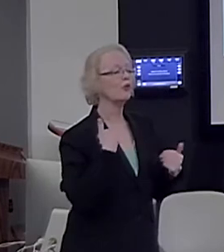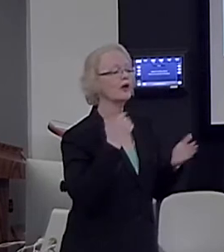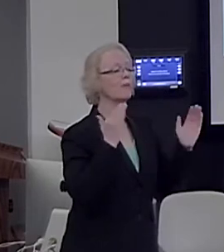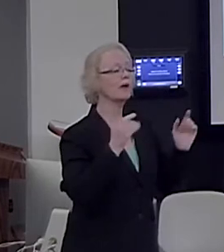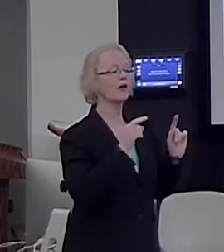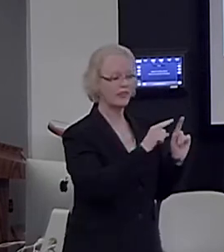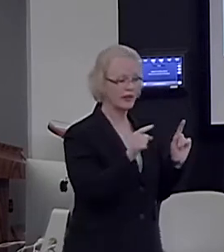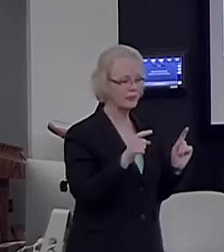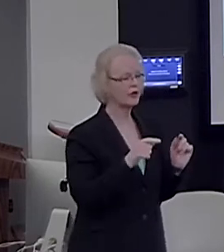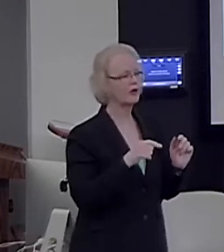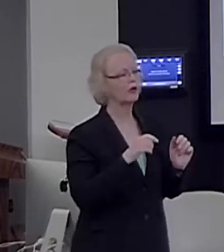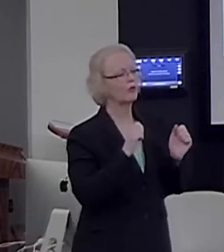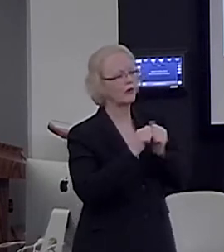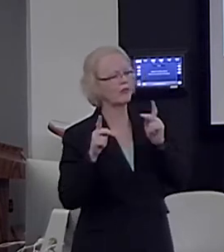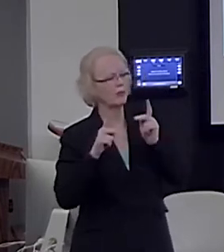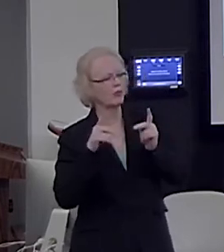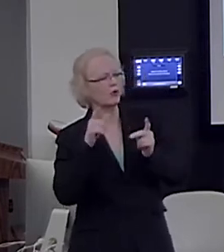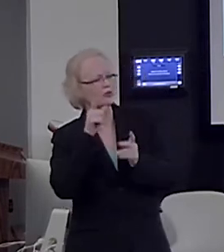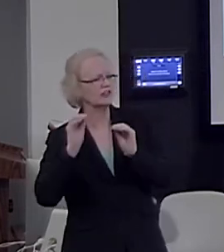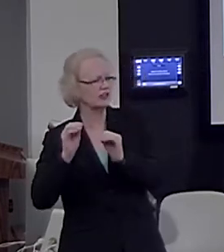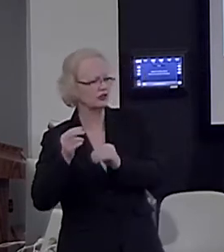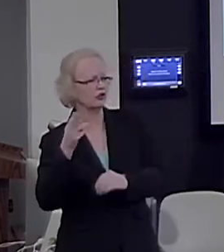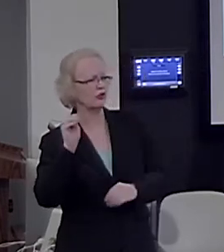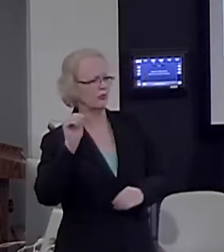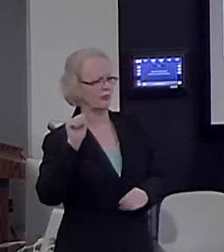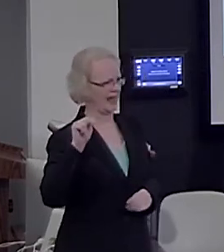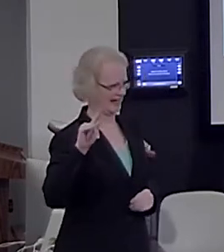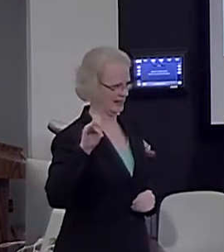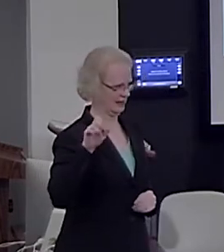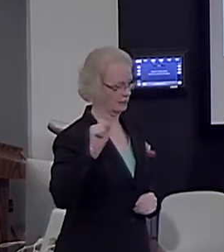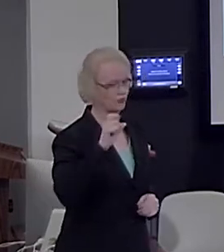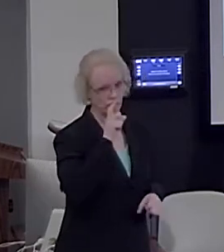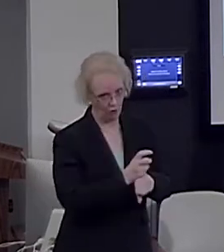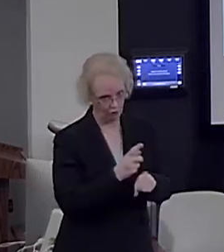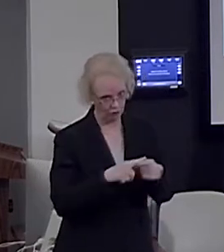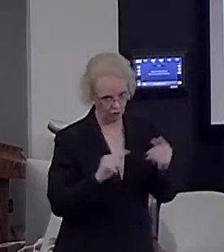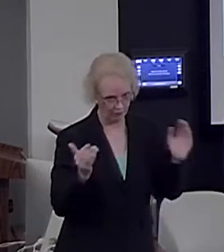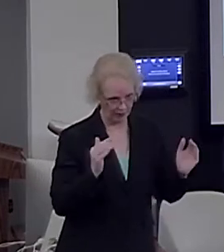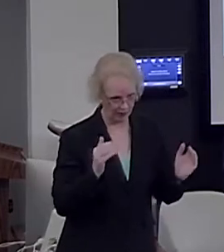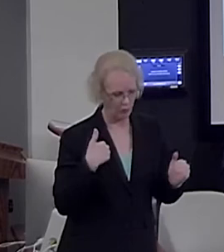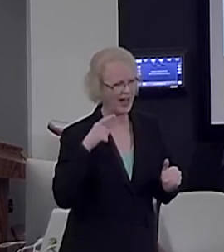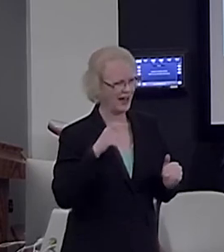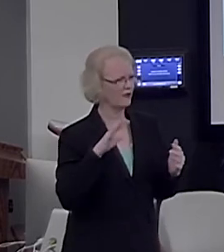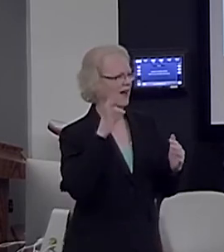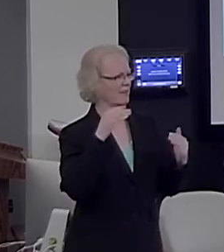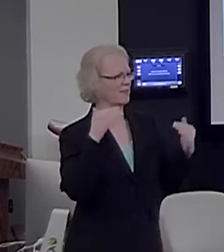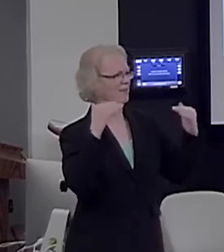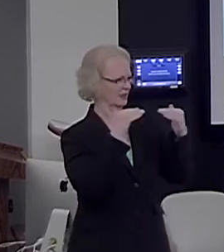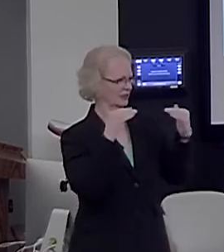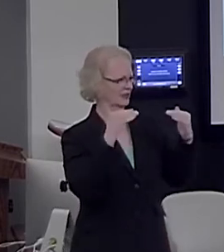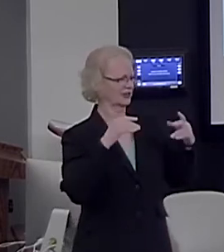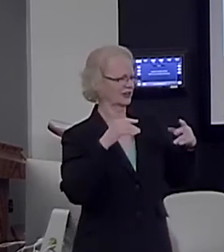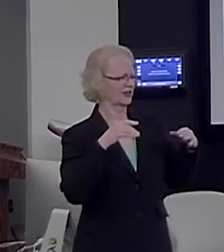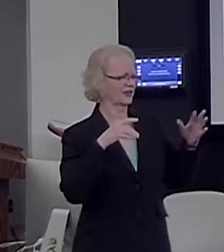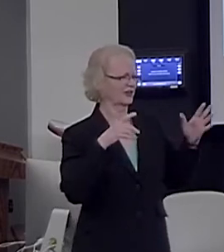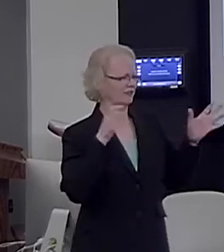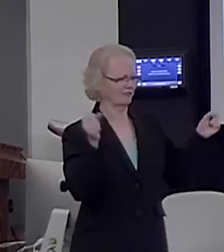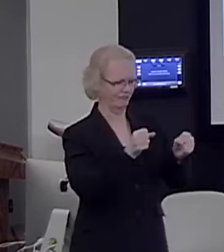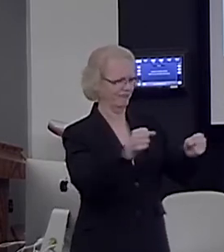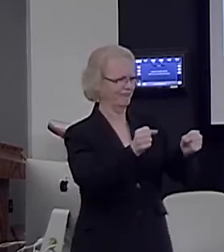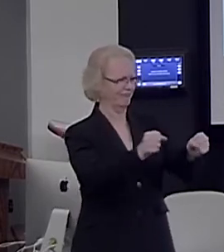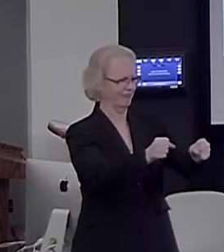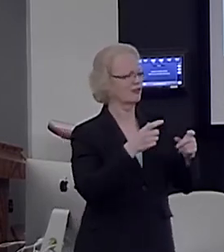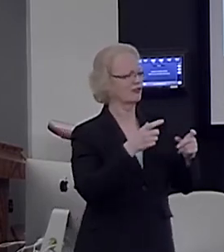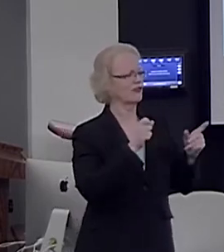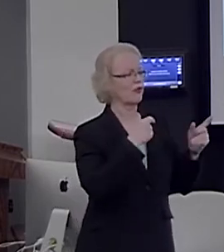of humanities. This was a very difficult comparison. We had to find matched equivalents to the mathematicians. So, we